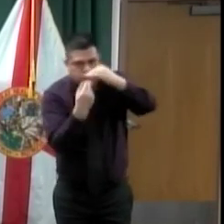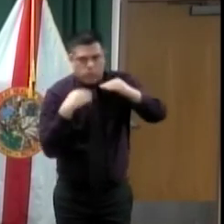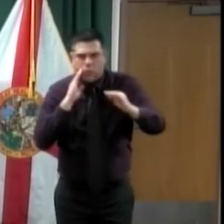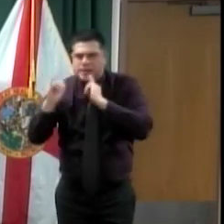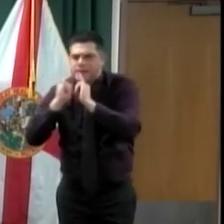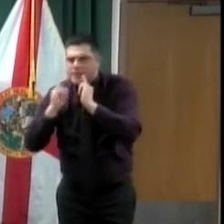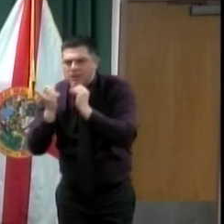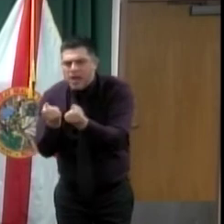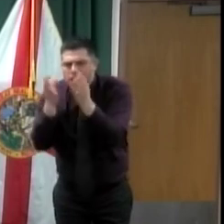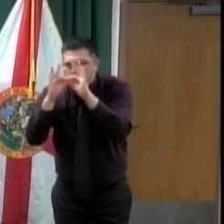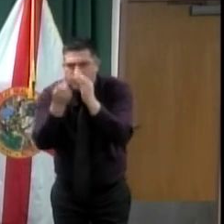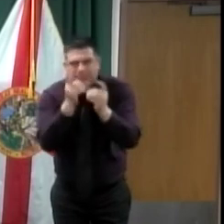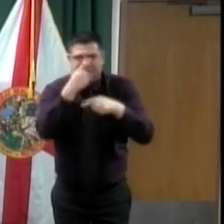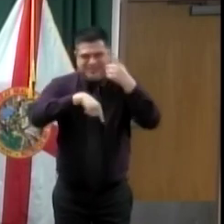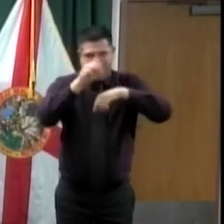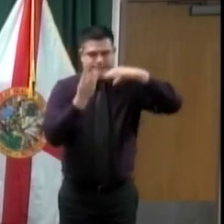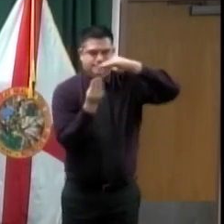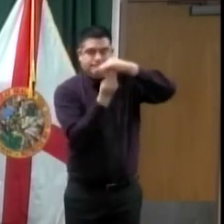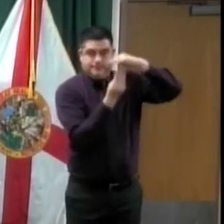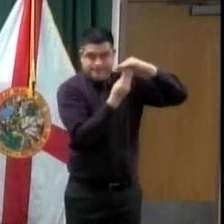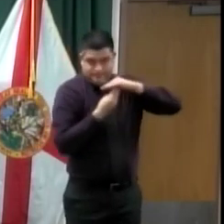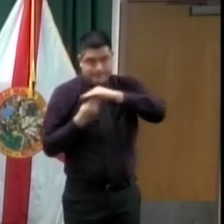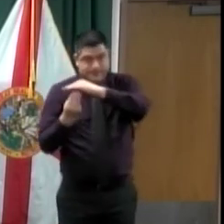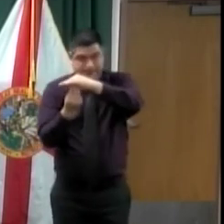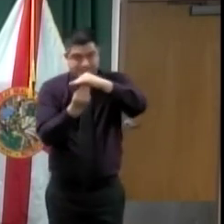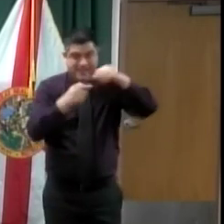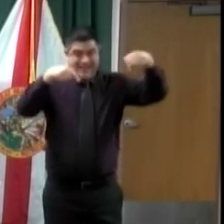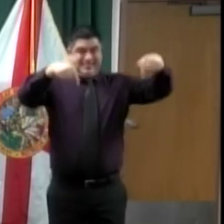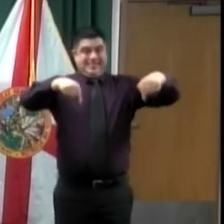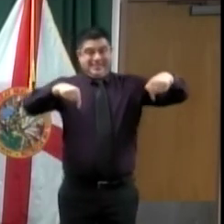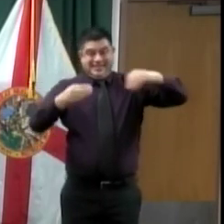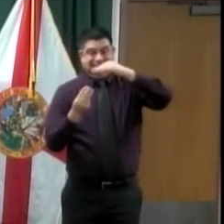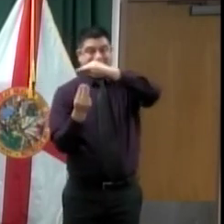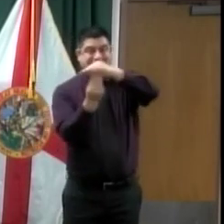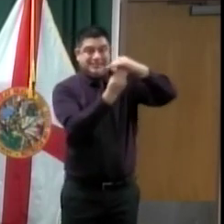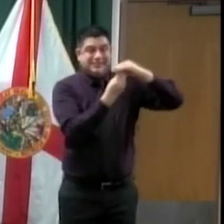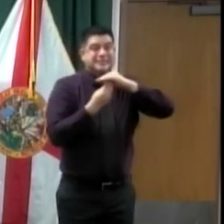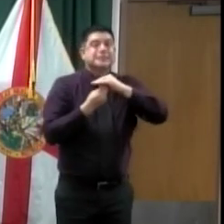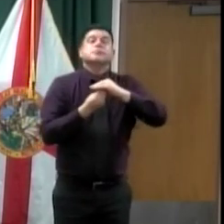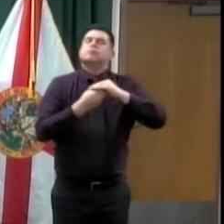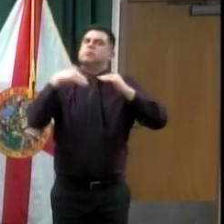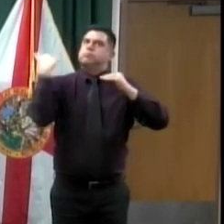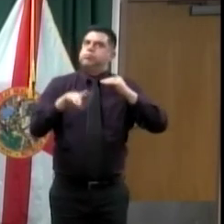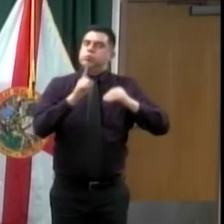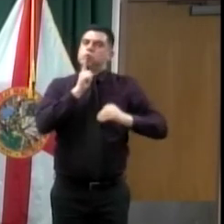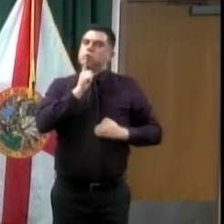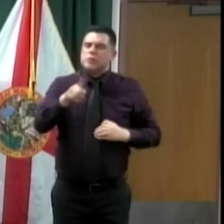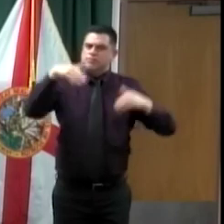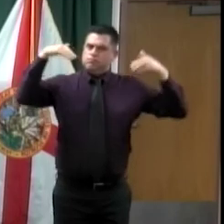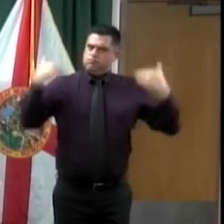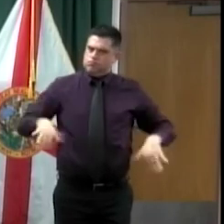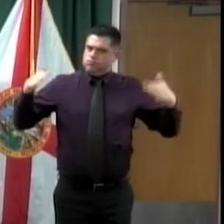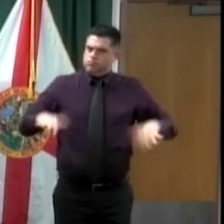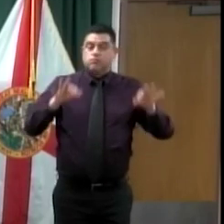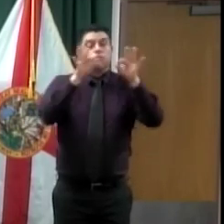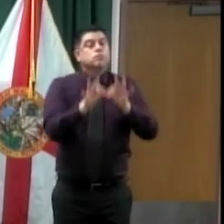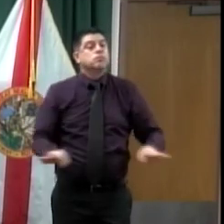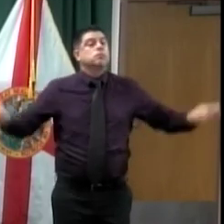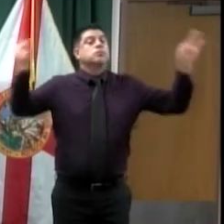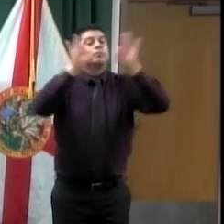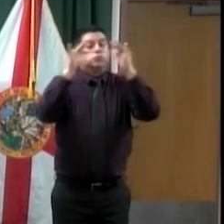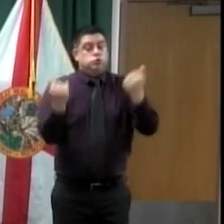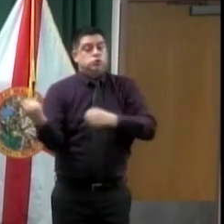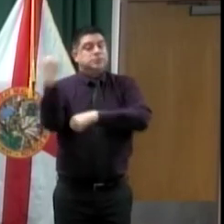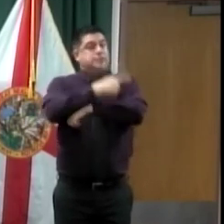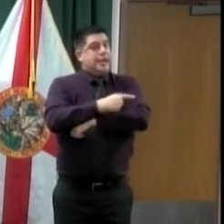of funding that we get as a community. So I would urge you, while you're sitting at home, it can all be done online. Just go to the